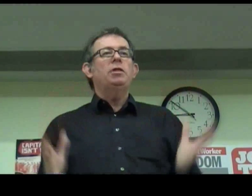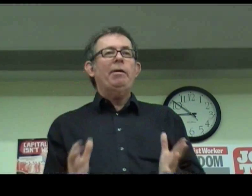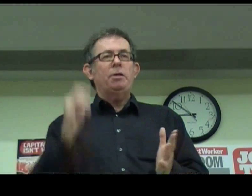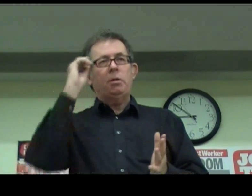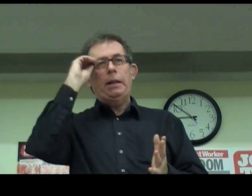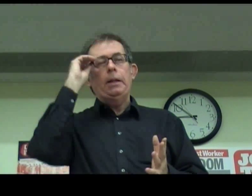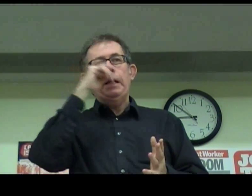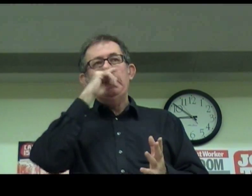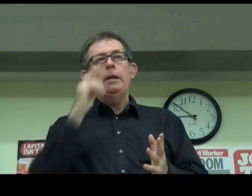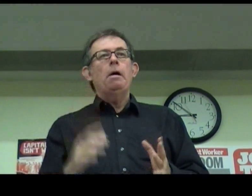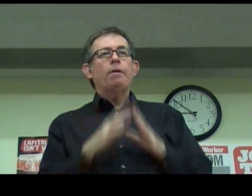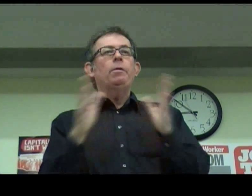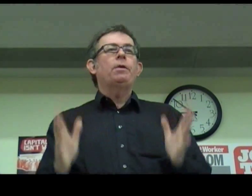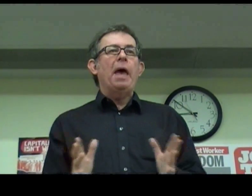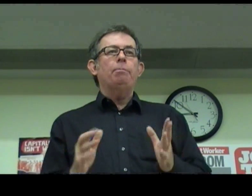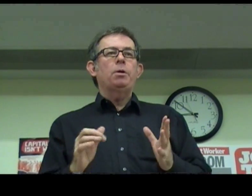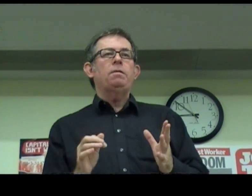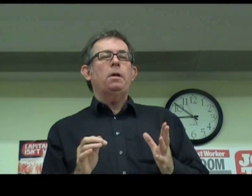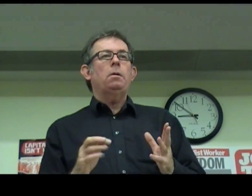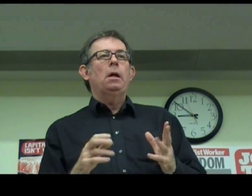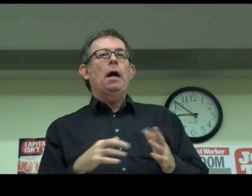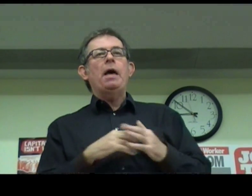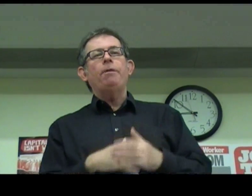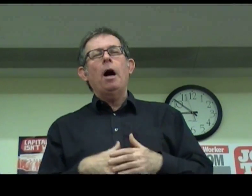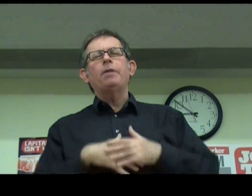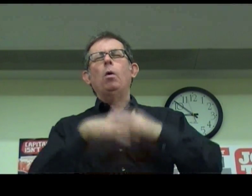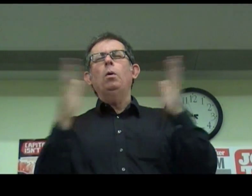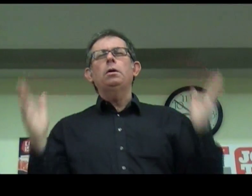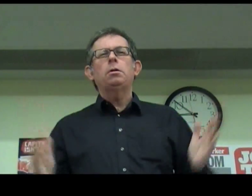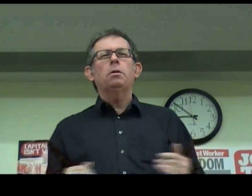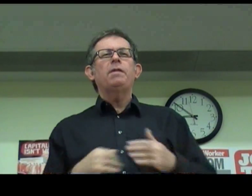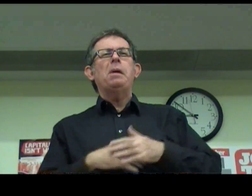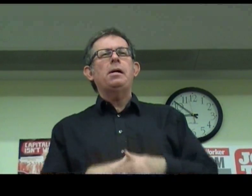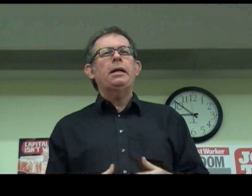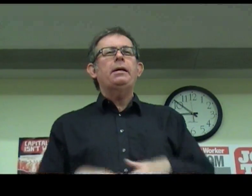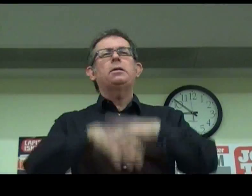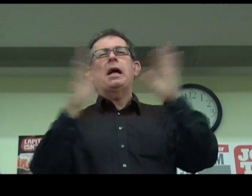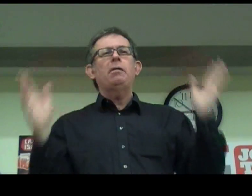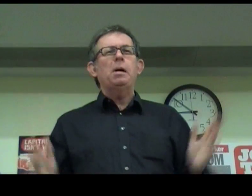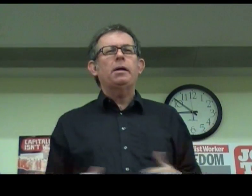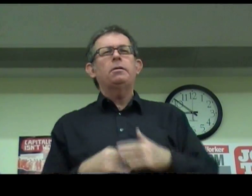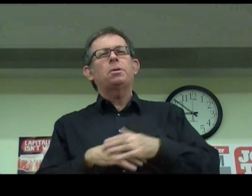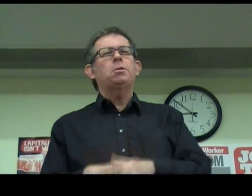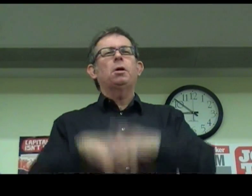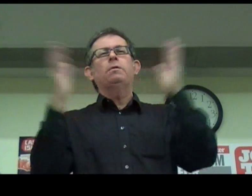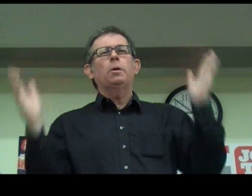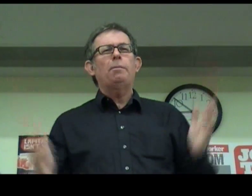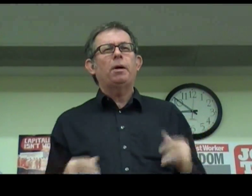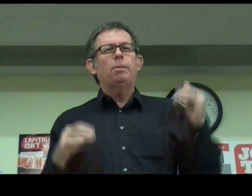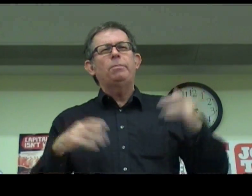territory from that point of view. And therefore, after all the talk of the market and how the markets could solve all our problems